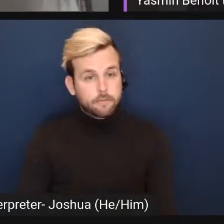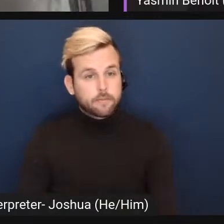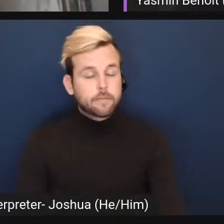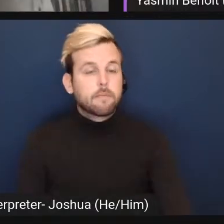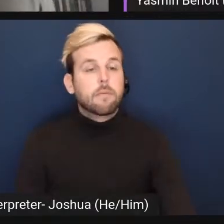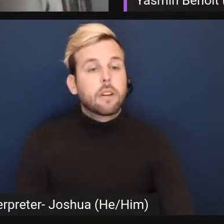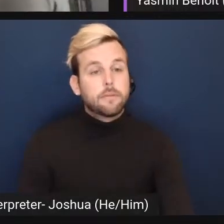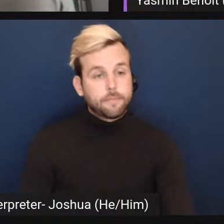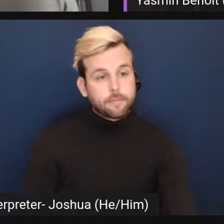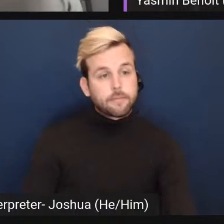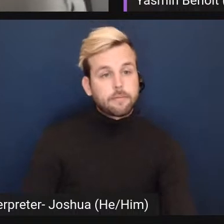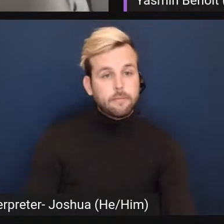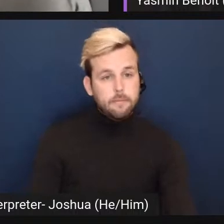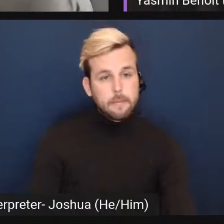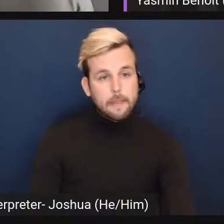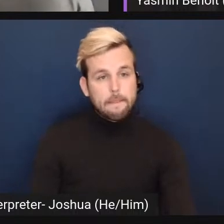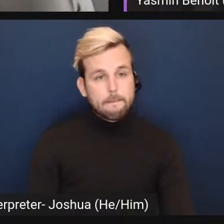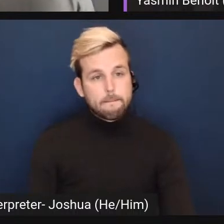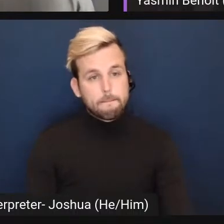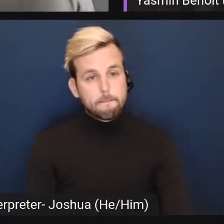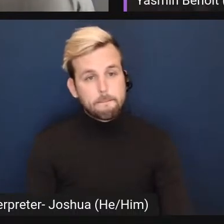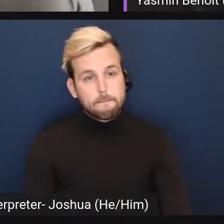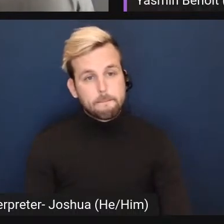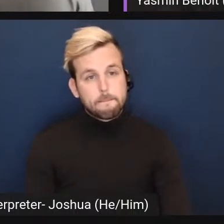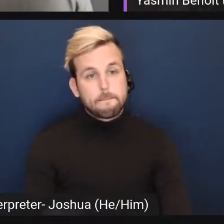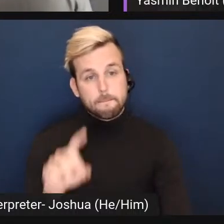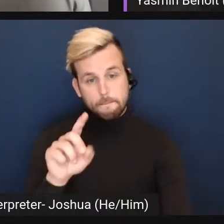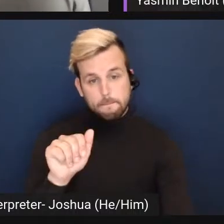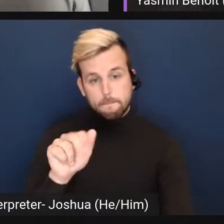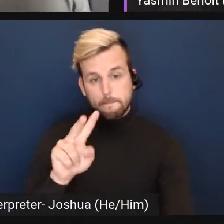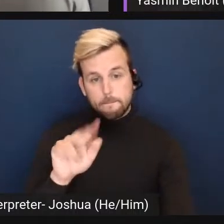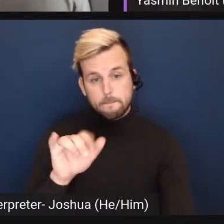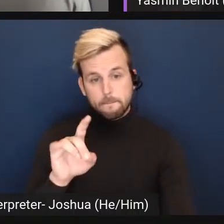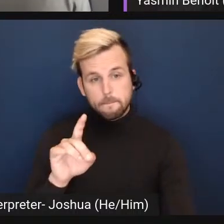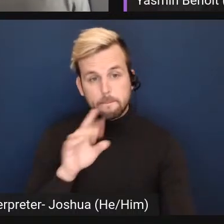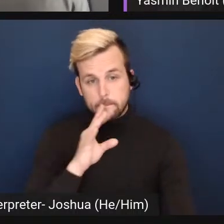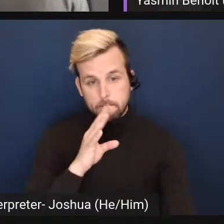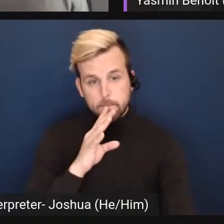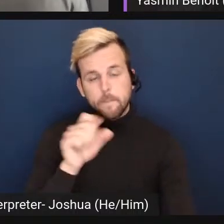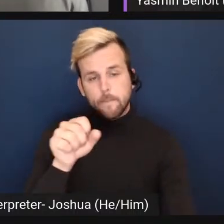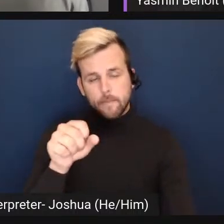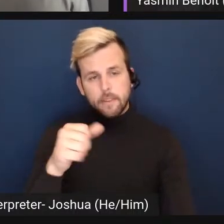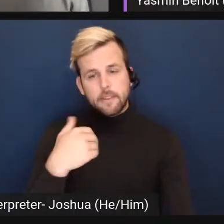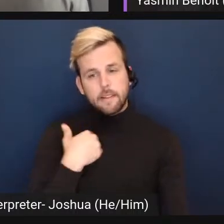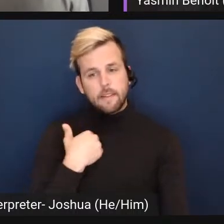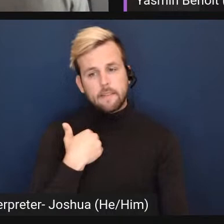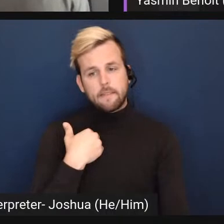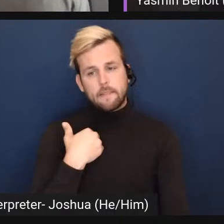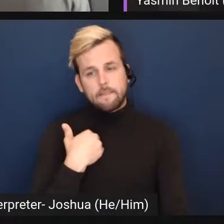so there's a